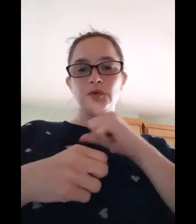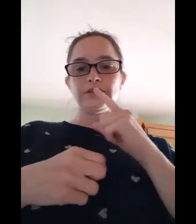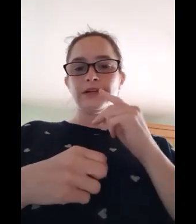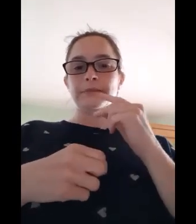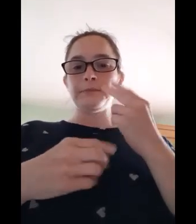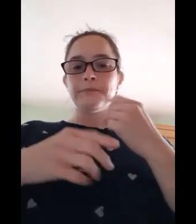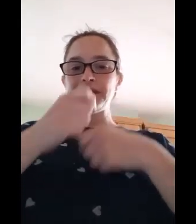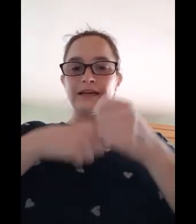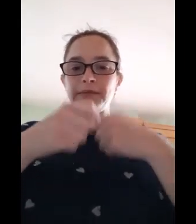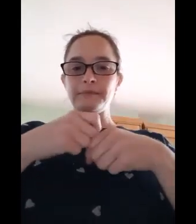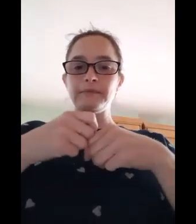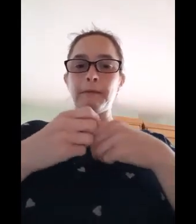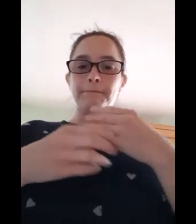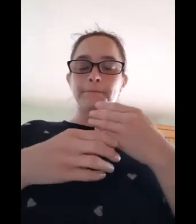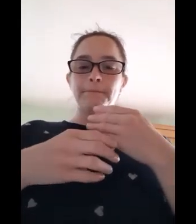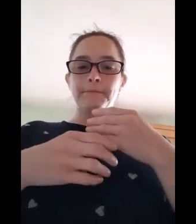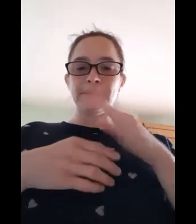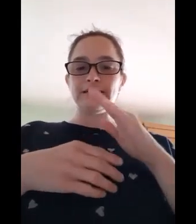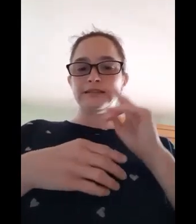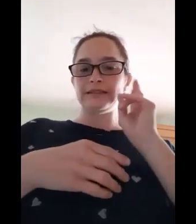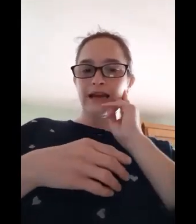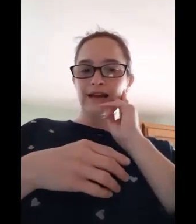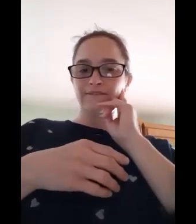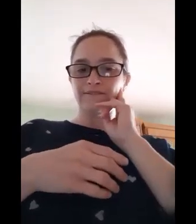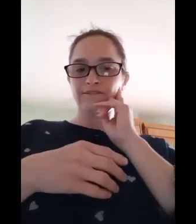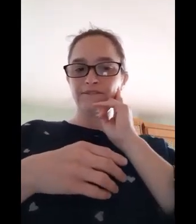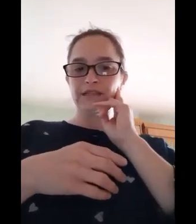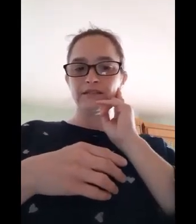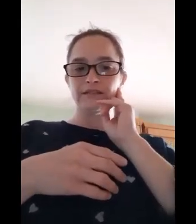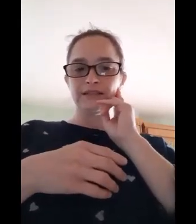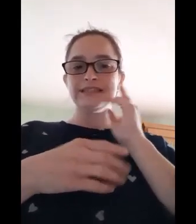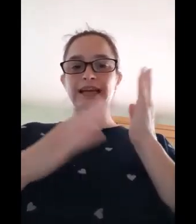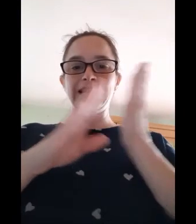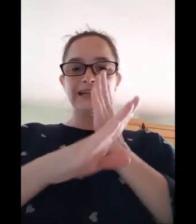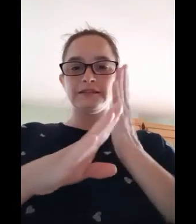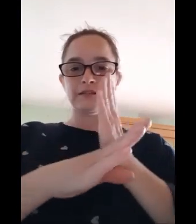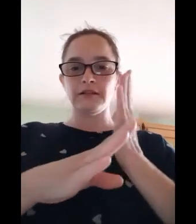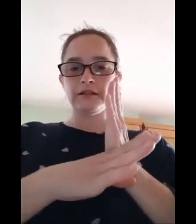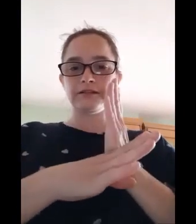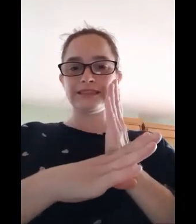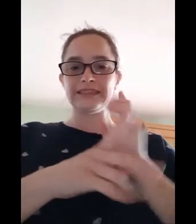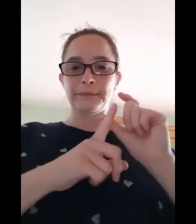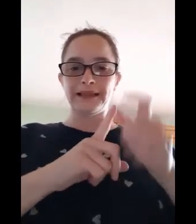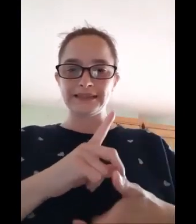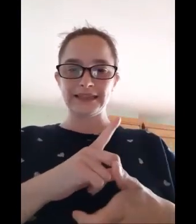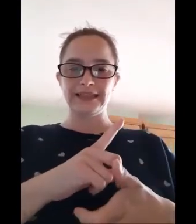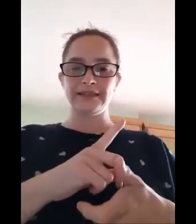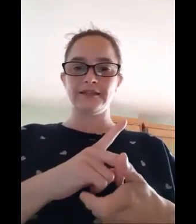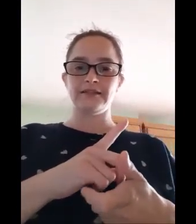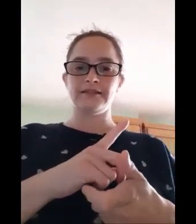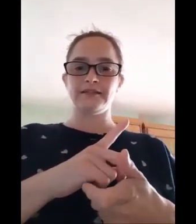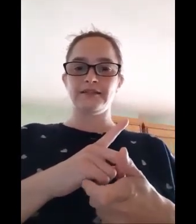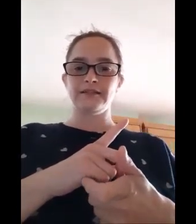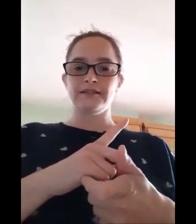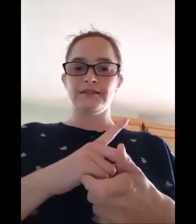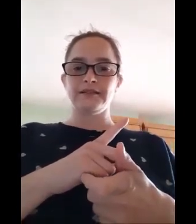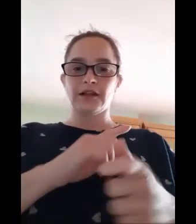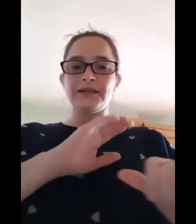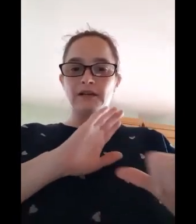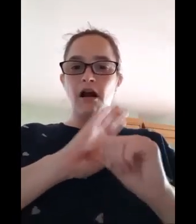Because being deaf is a hidden disability. So it's